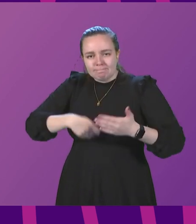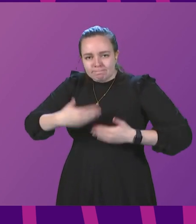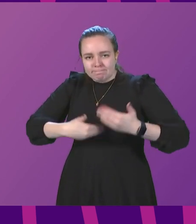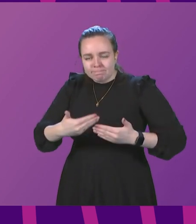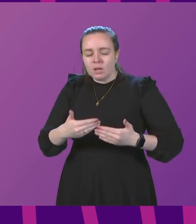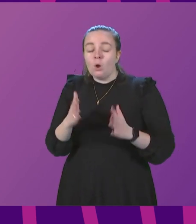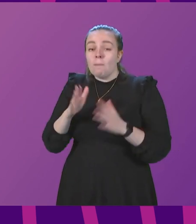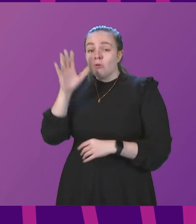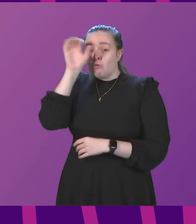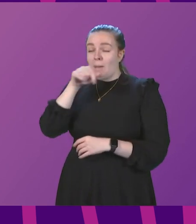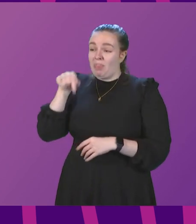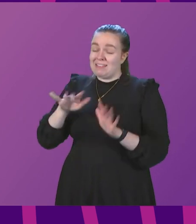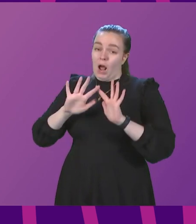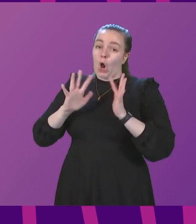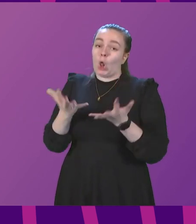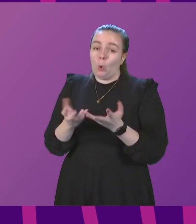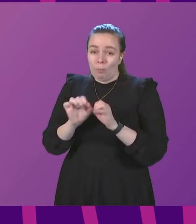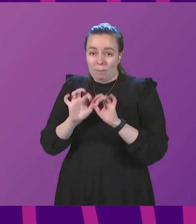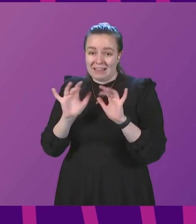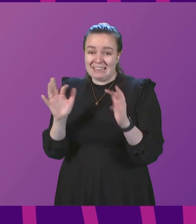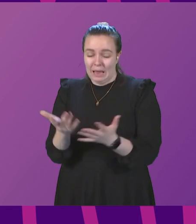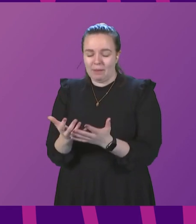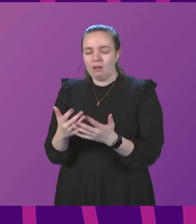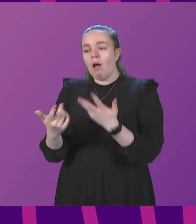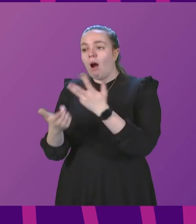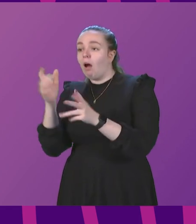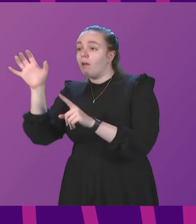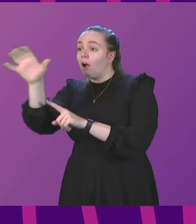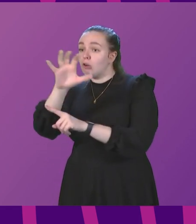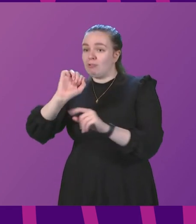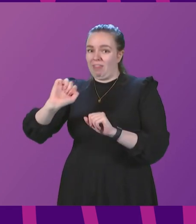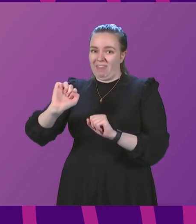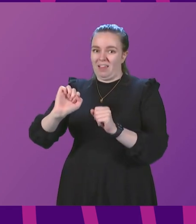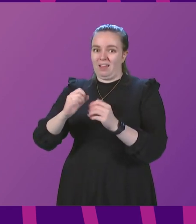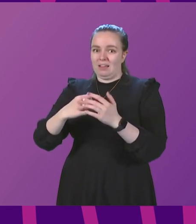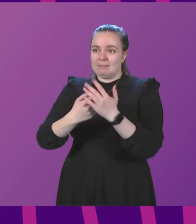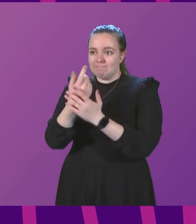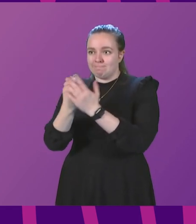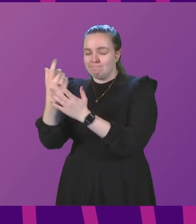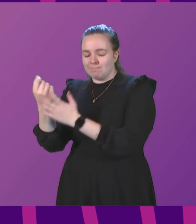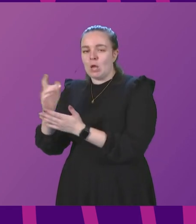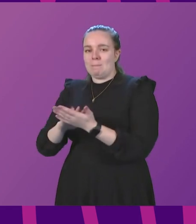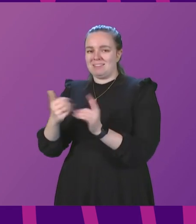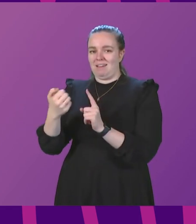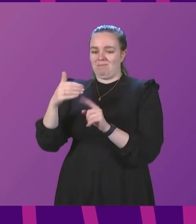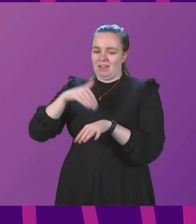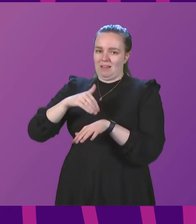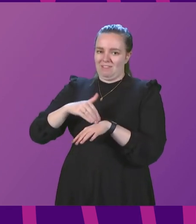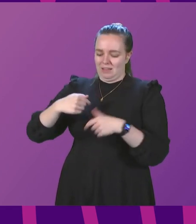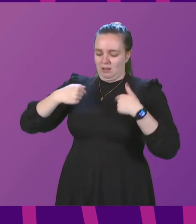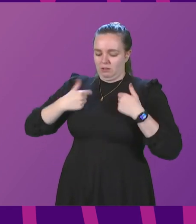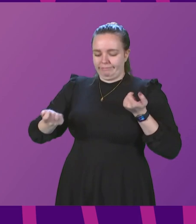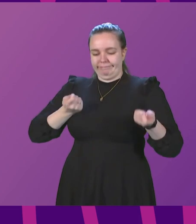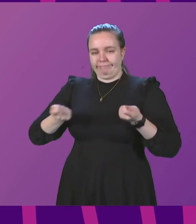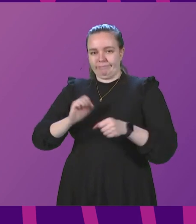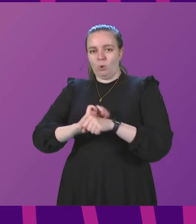this is, of course, a global pandemic, developments in other countries will impact on our ability to control the virus here. And this, of course,